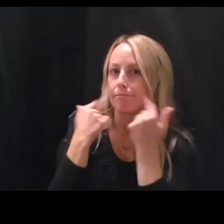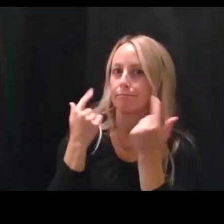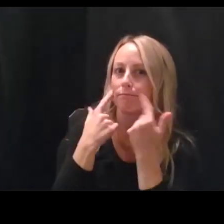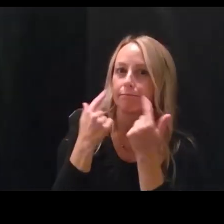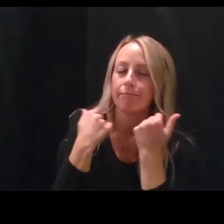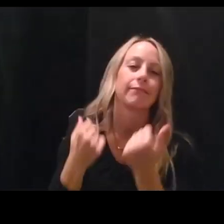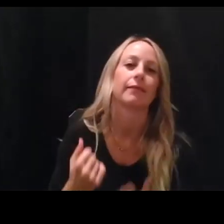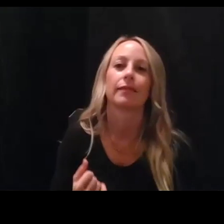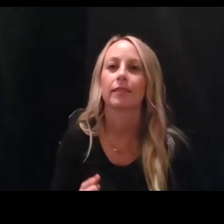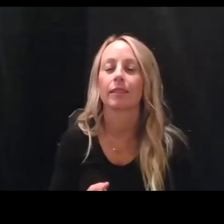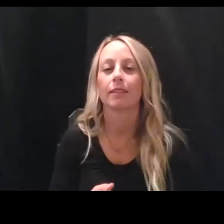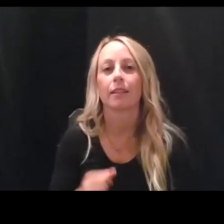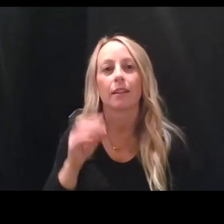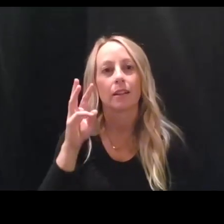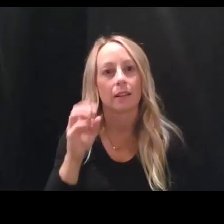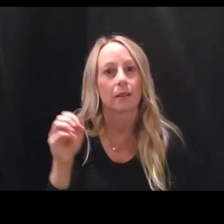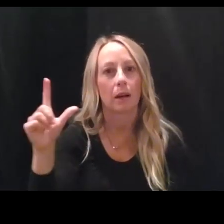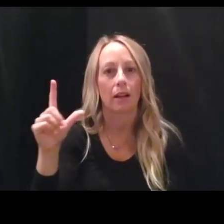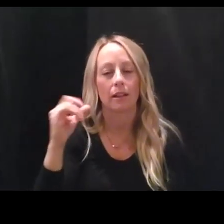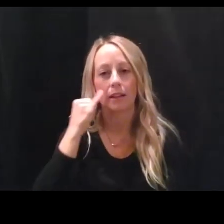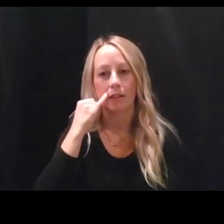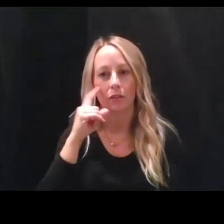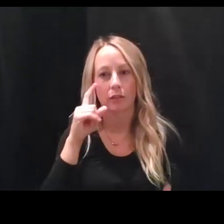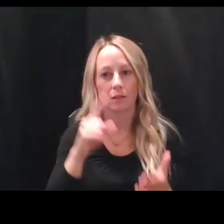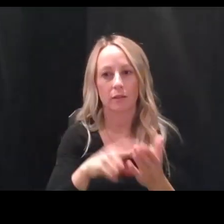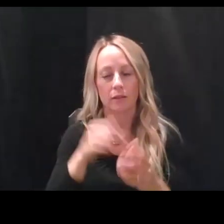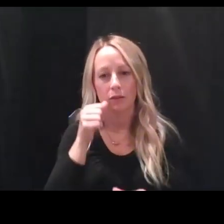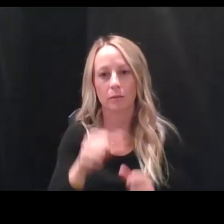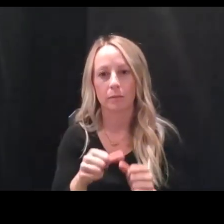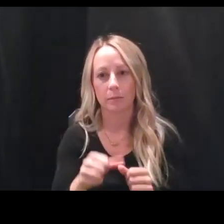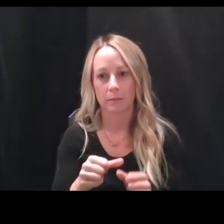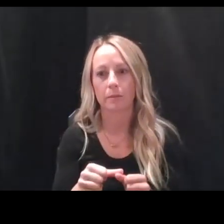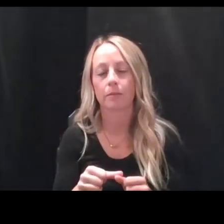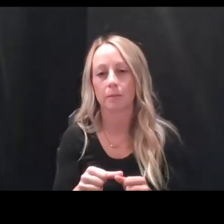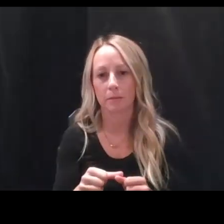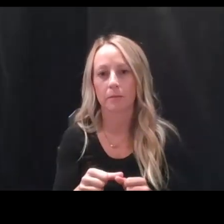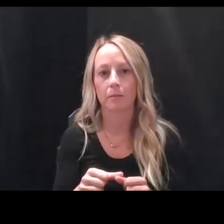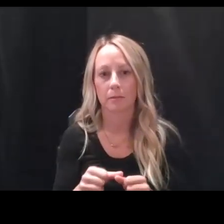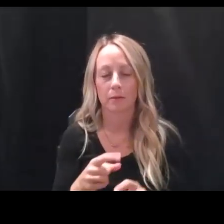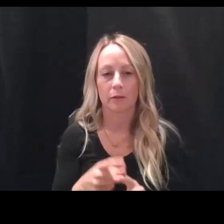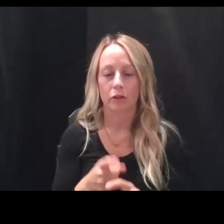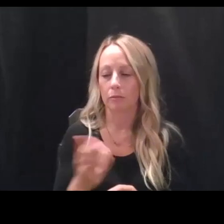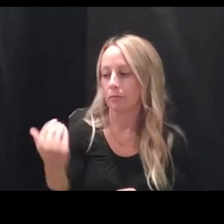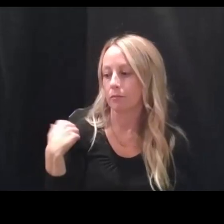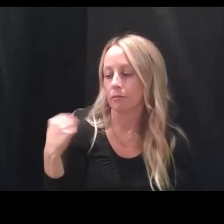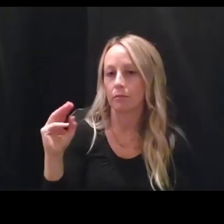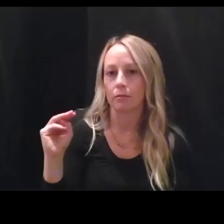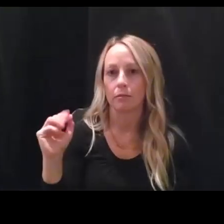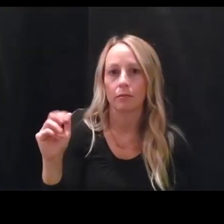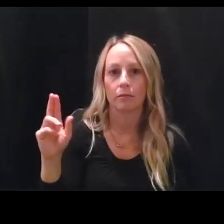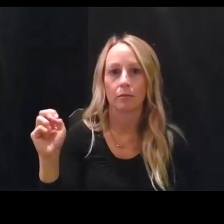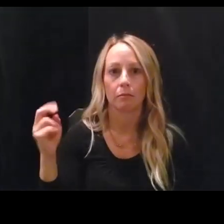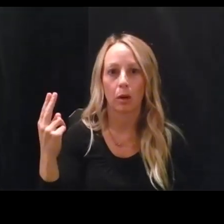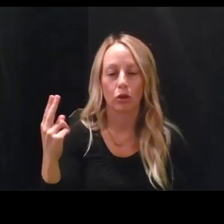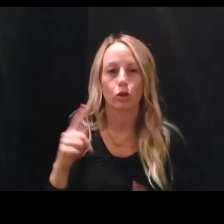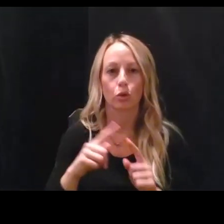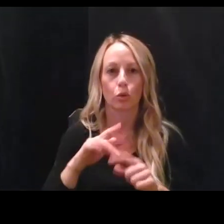Well, if you recall back during the, uh, period from March through, uh, the early part